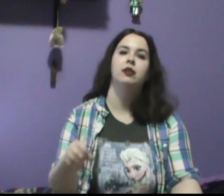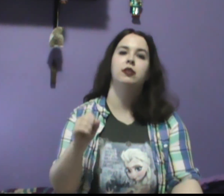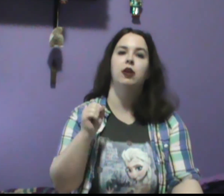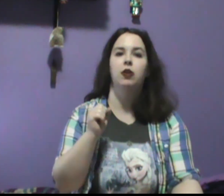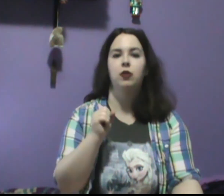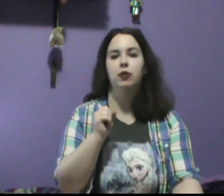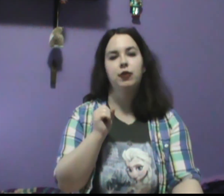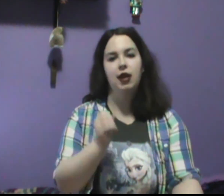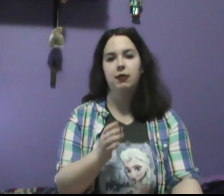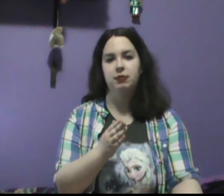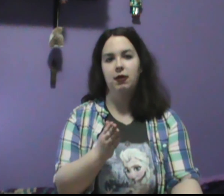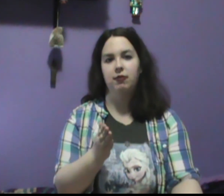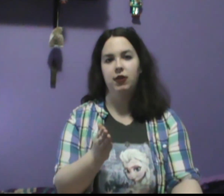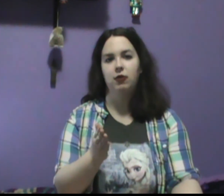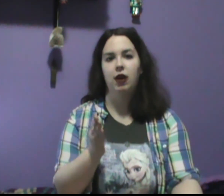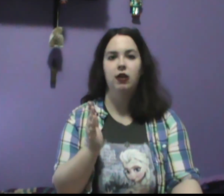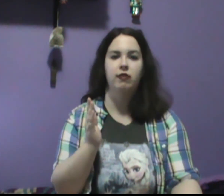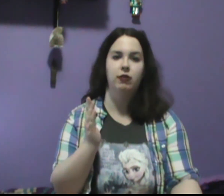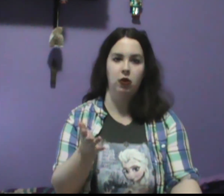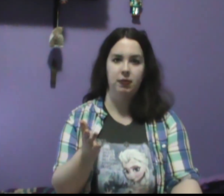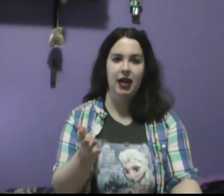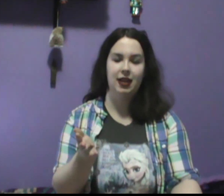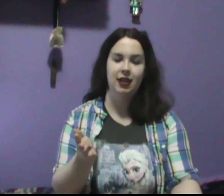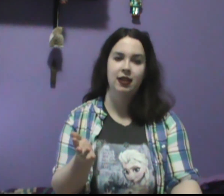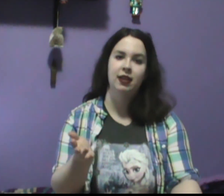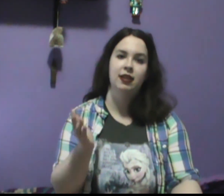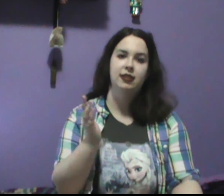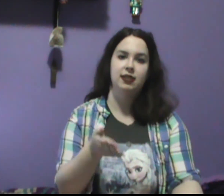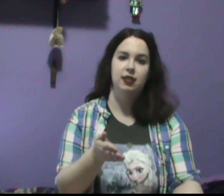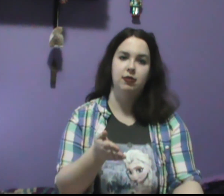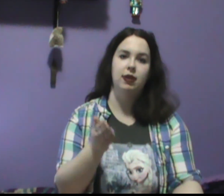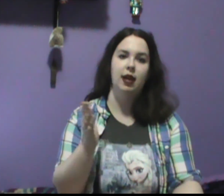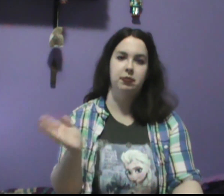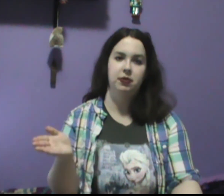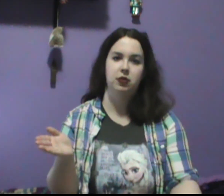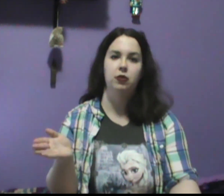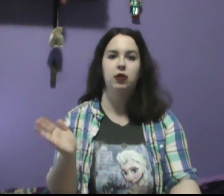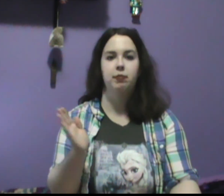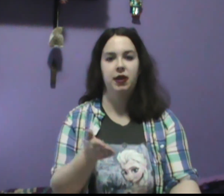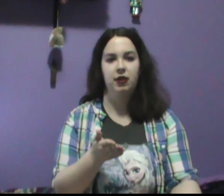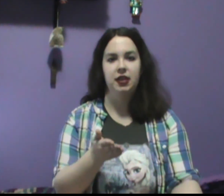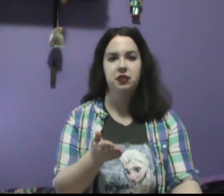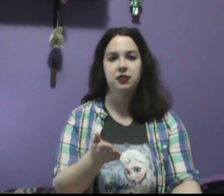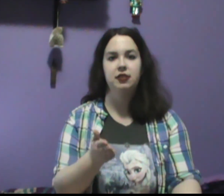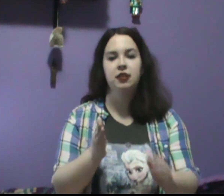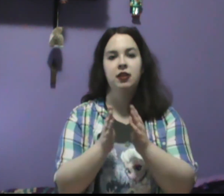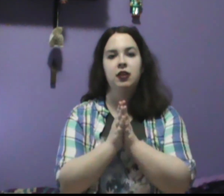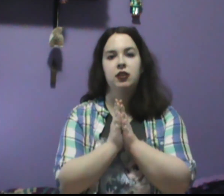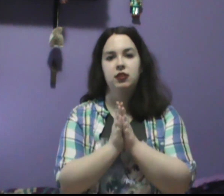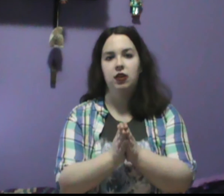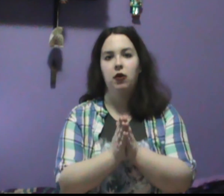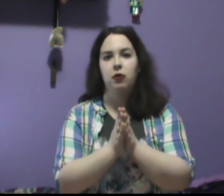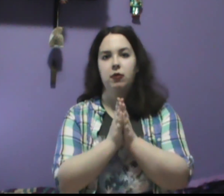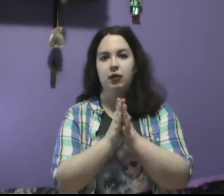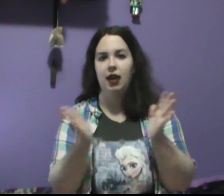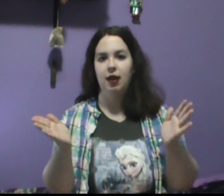So that was my review of Code Black Season 3 Episode 2 called Better Angels. So yeah.